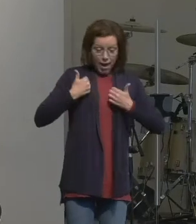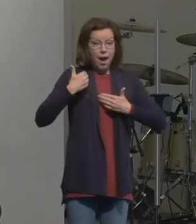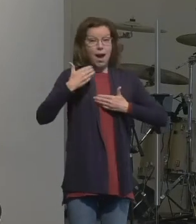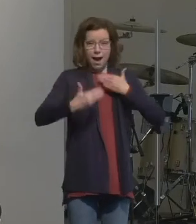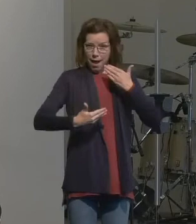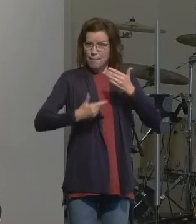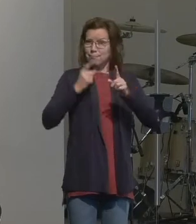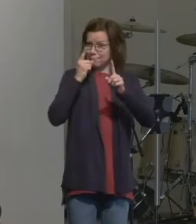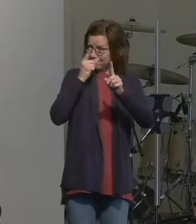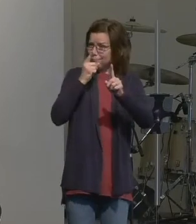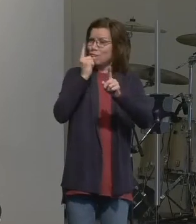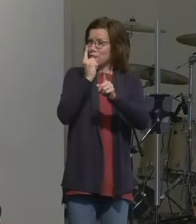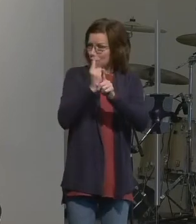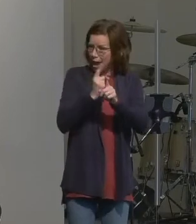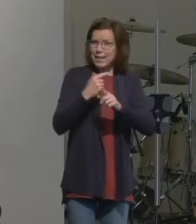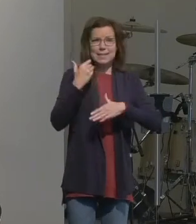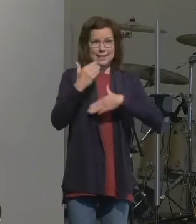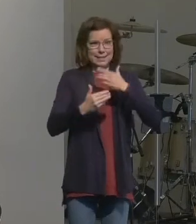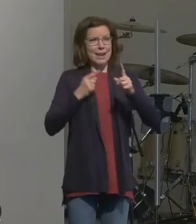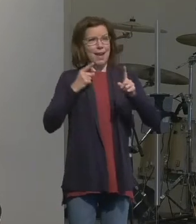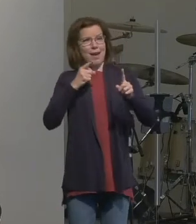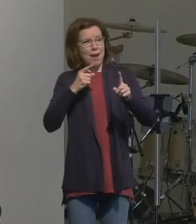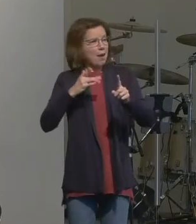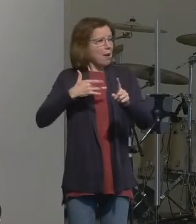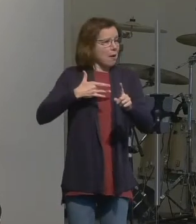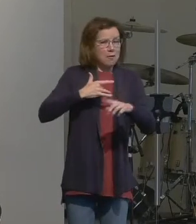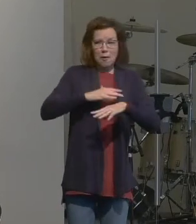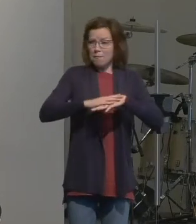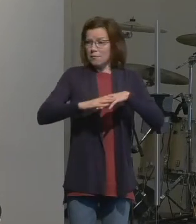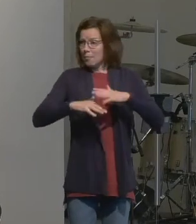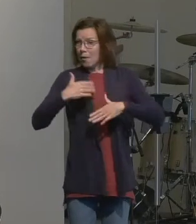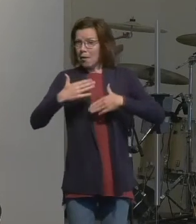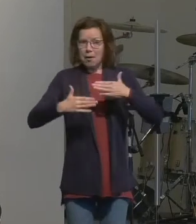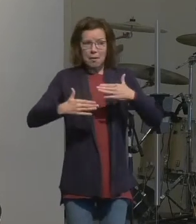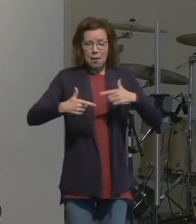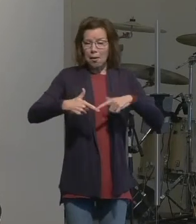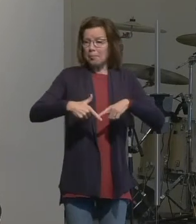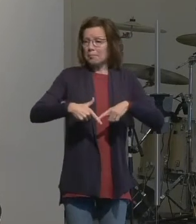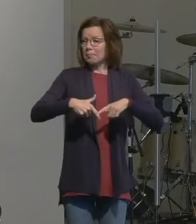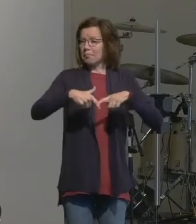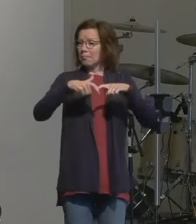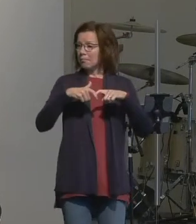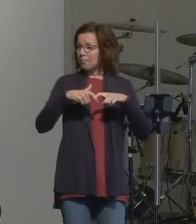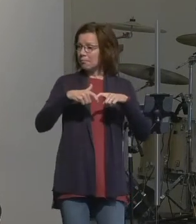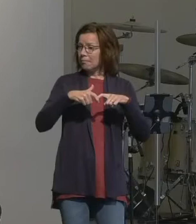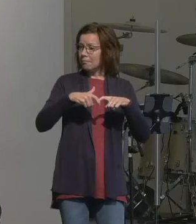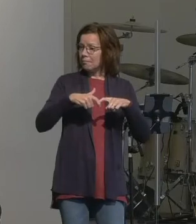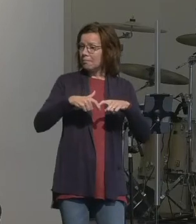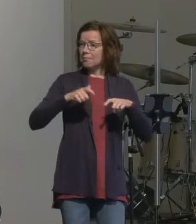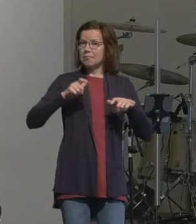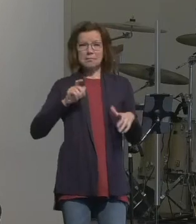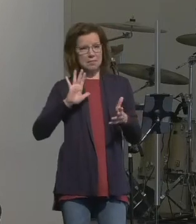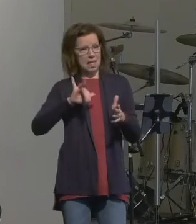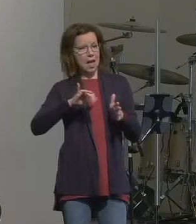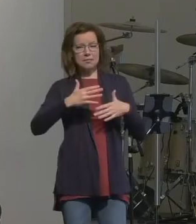direction but got to a place where we were comfortable and stopped and we made what was temporary permanent